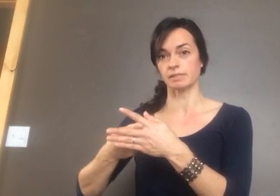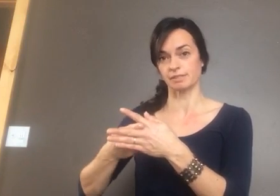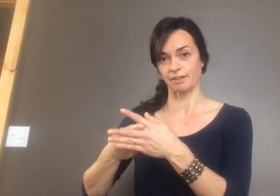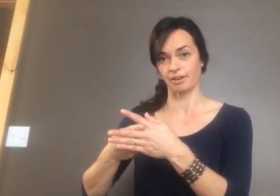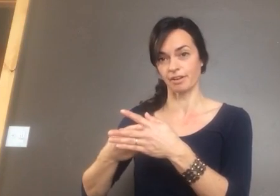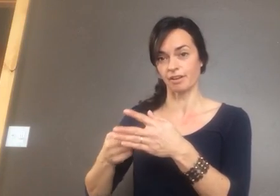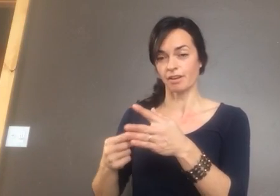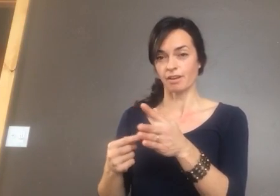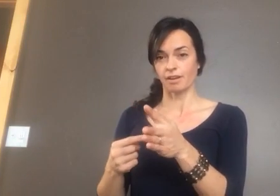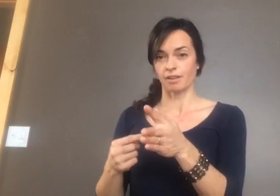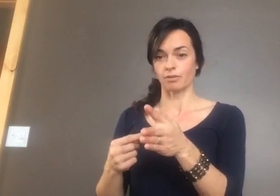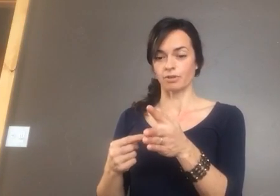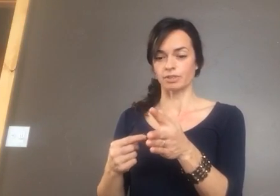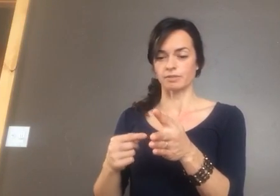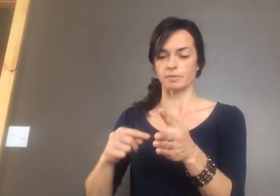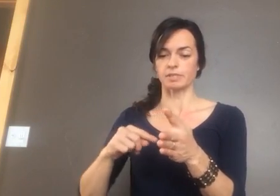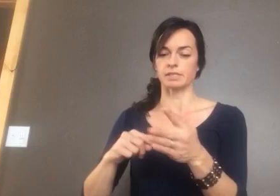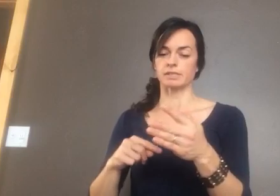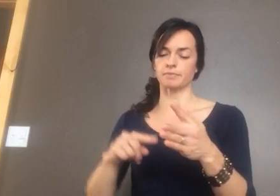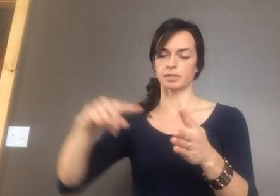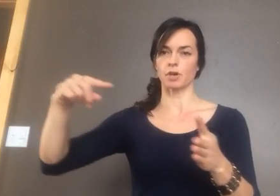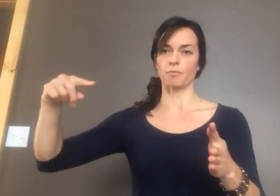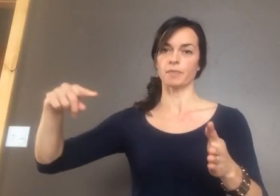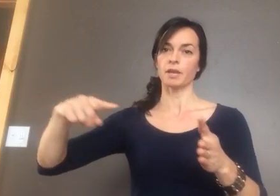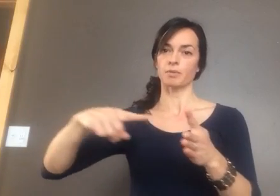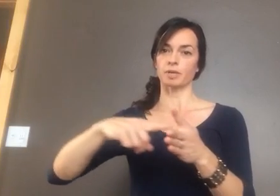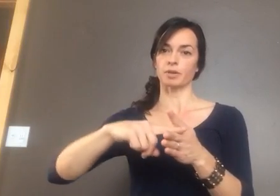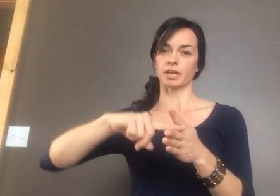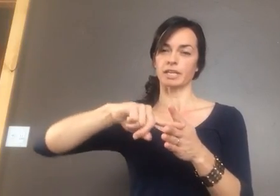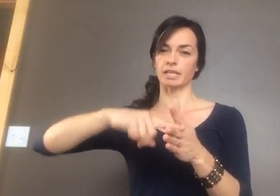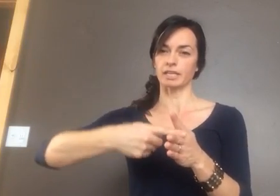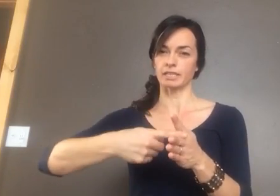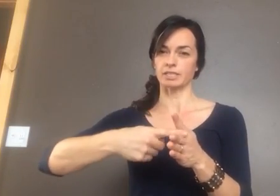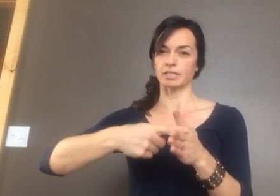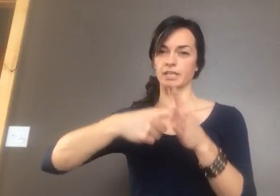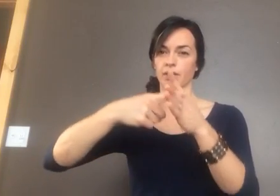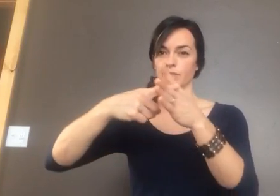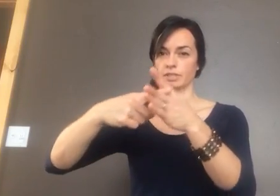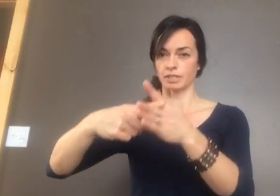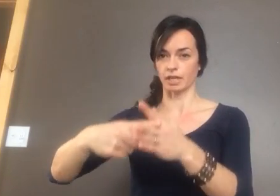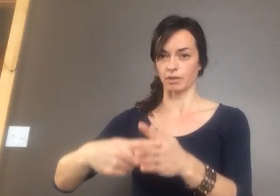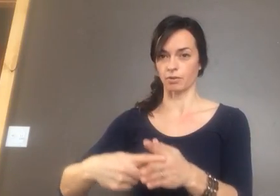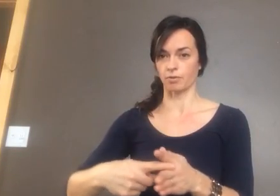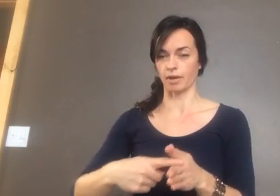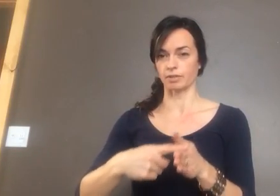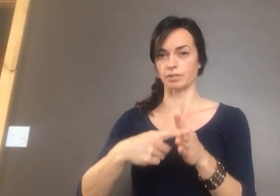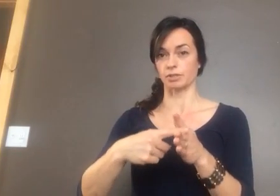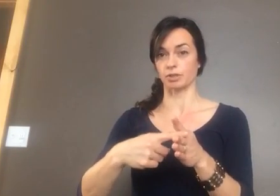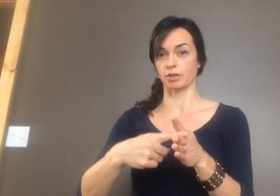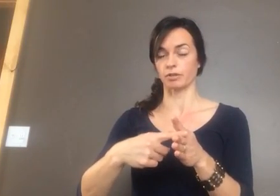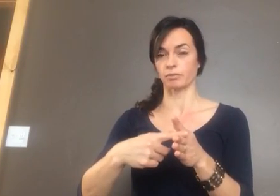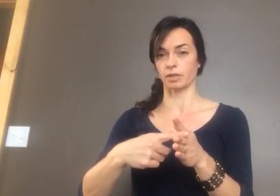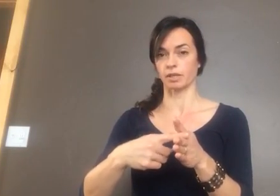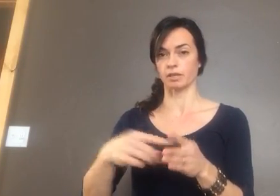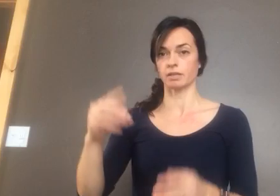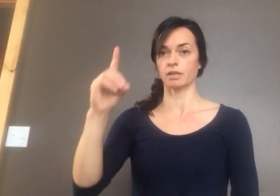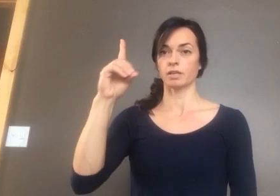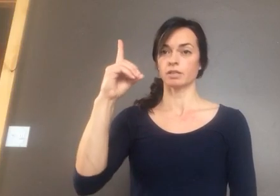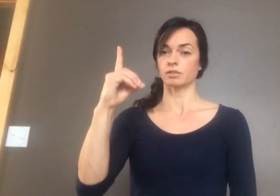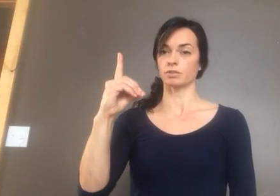started. The origin of species. So we're going to put our key in the ignition and we're just going to kind of go around in a circle with it. So